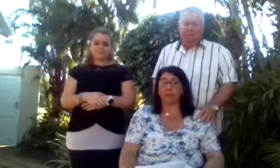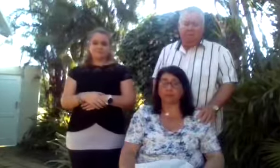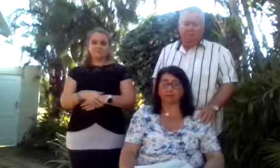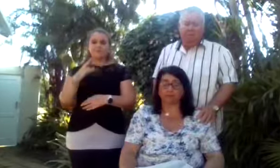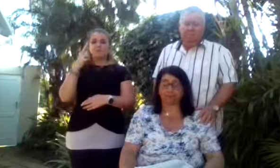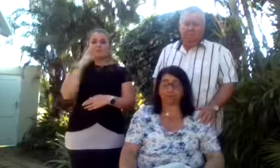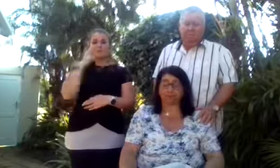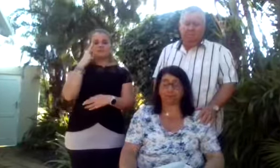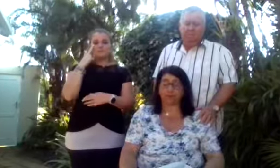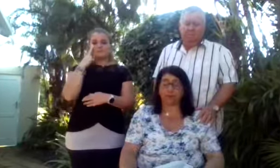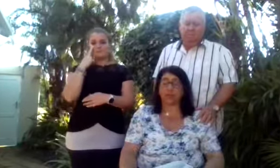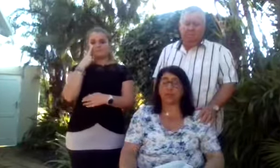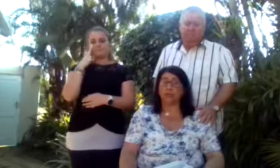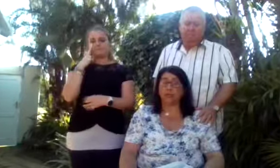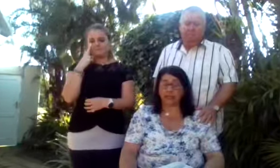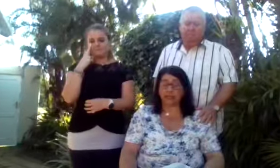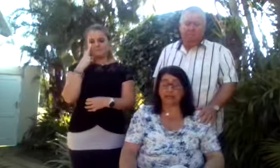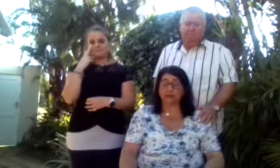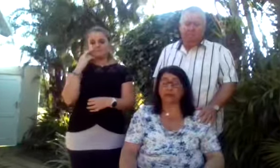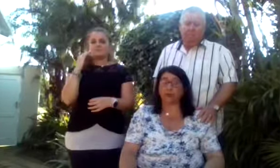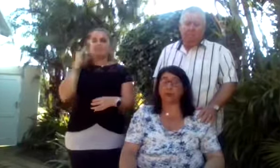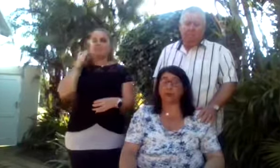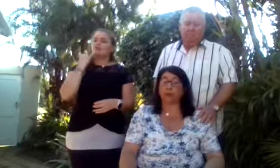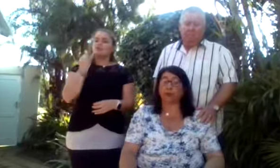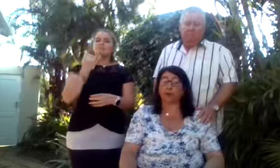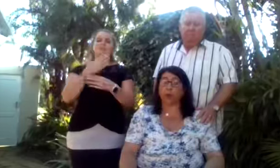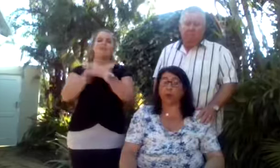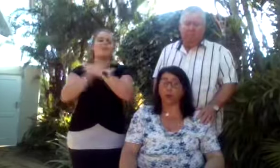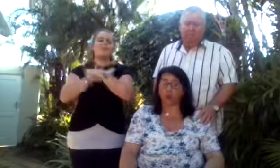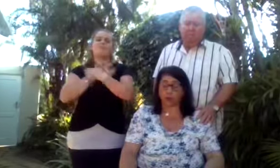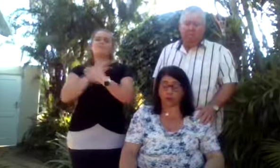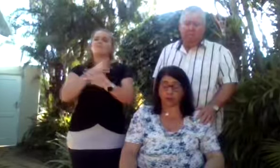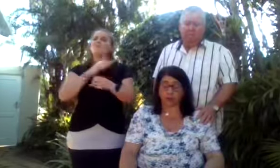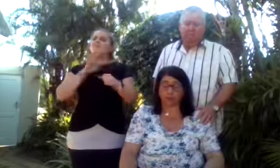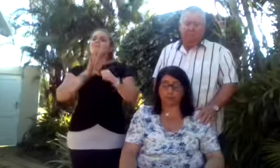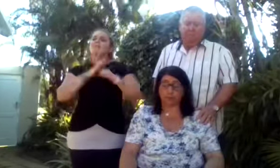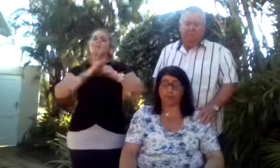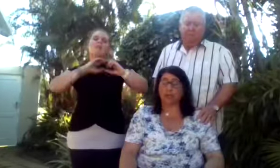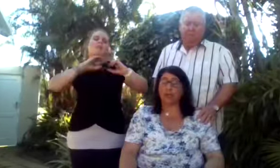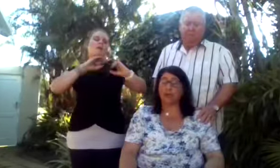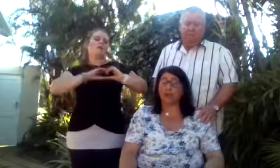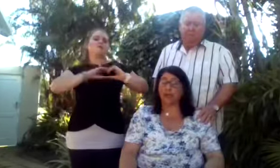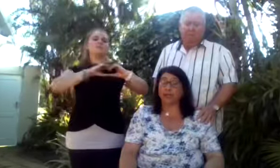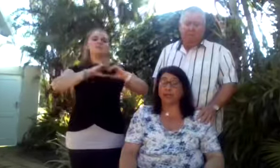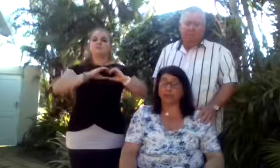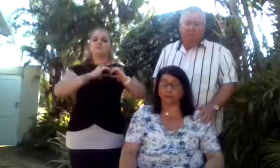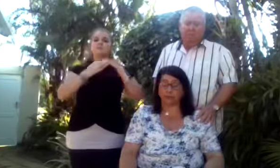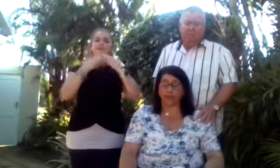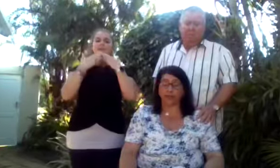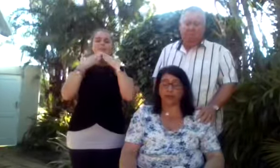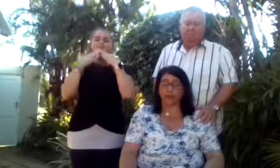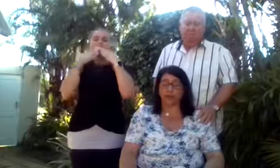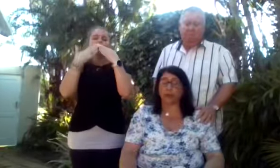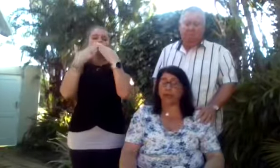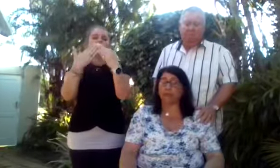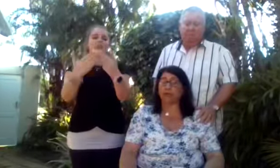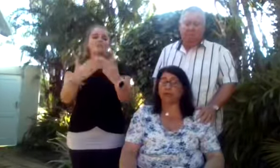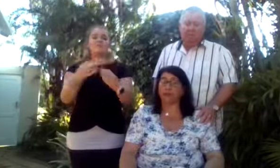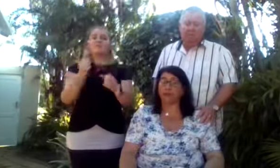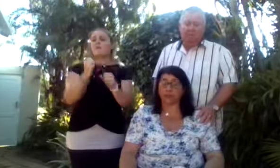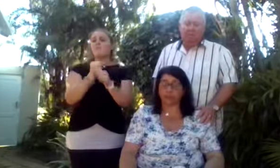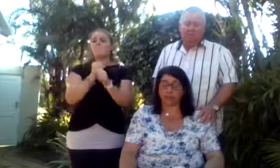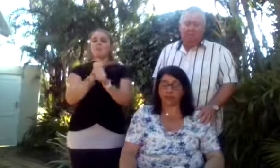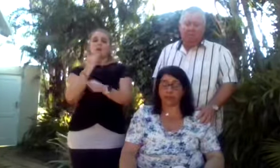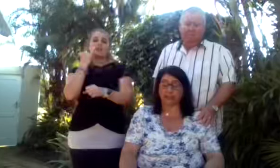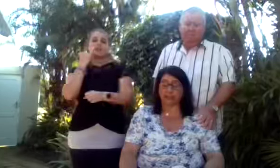Robin Jessica loved you with her whole heart. Thank you for making her so happy